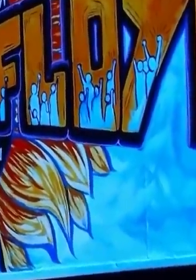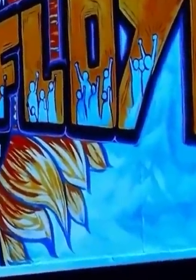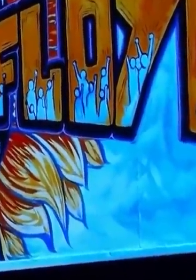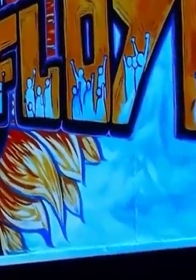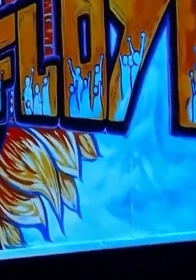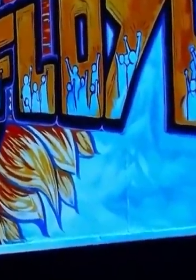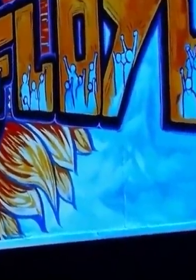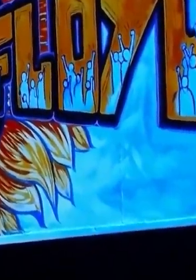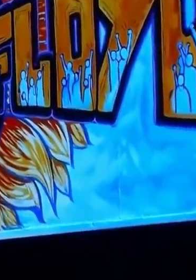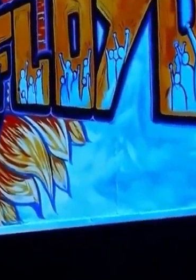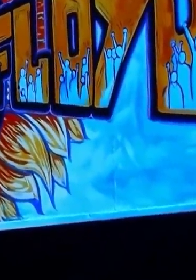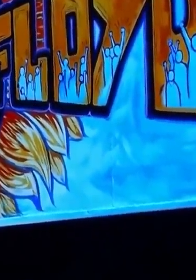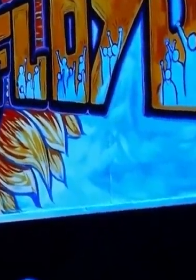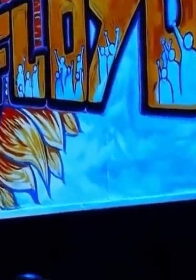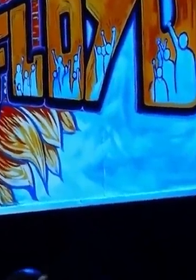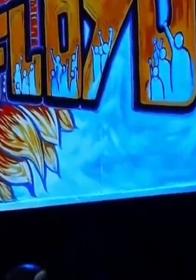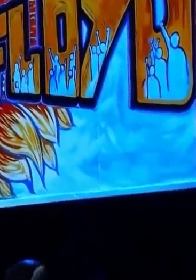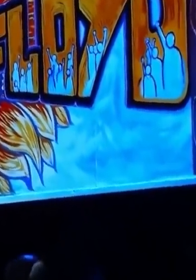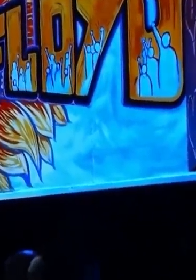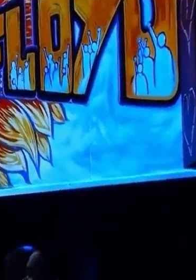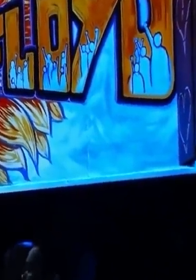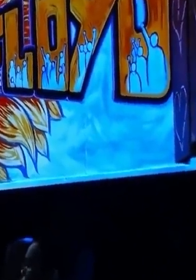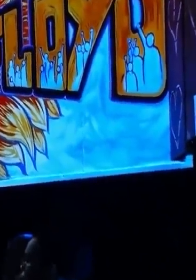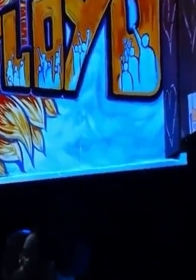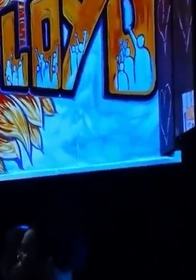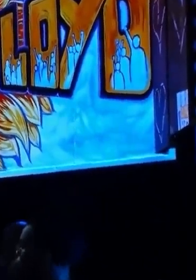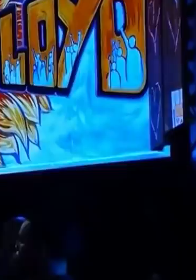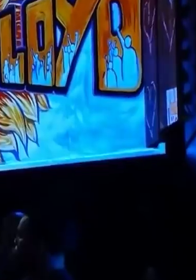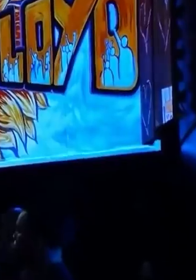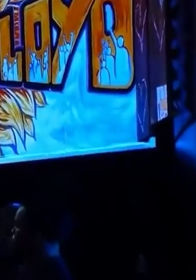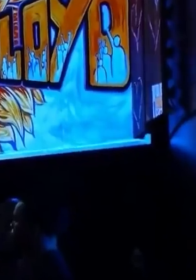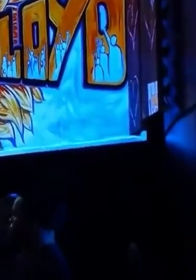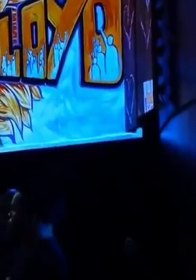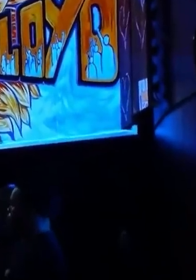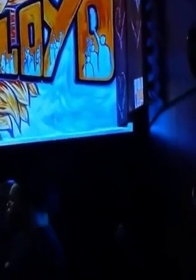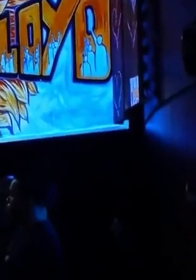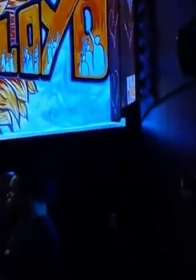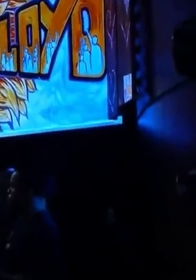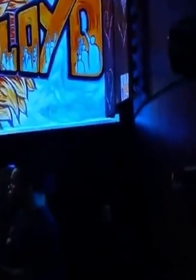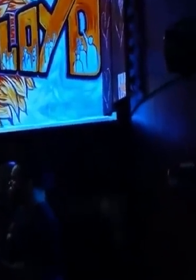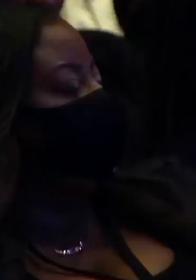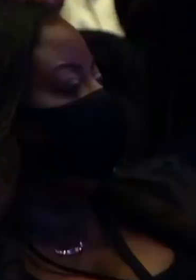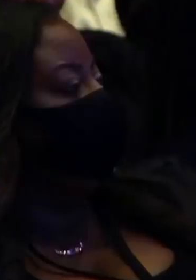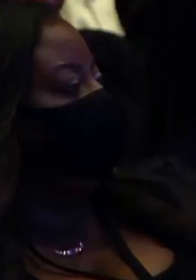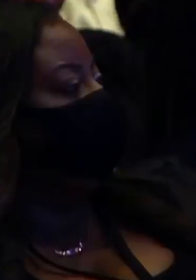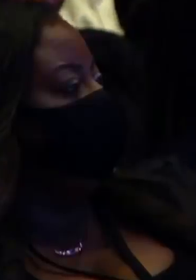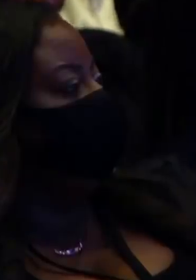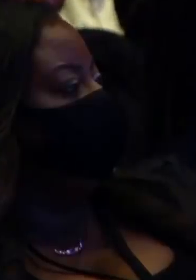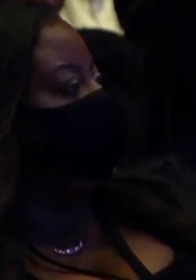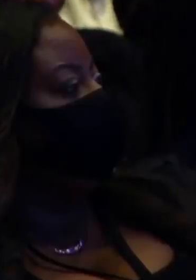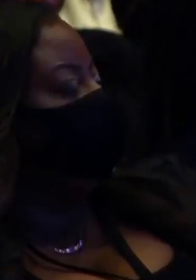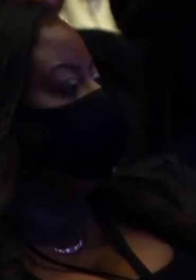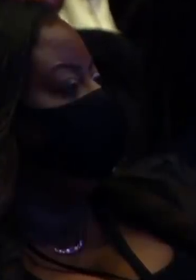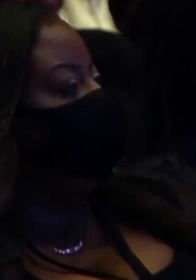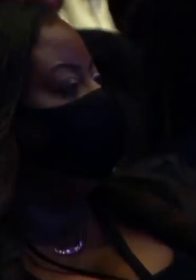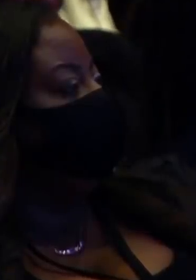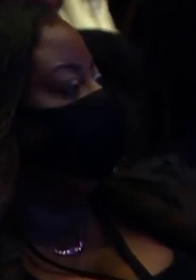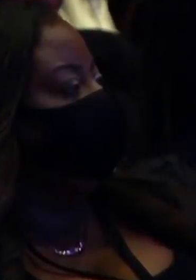Floyd that's been painted at the street corner where he died. The mural reads, I can breathe now.